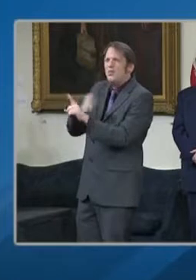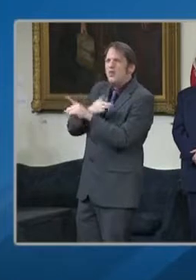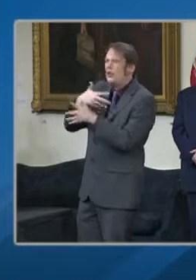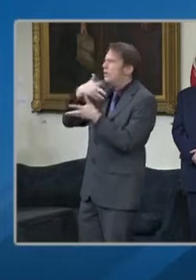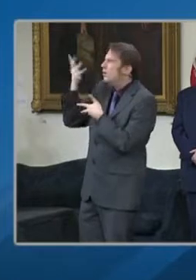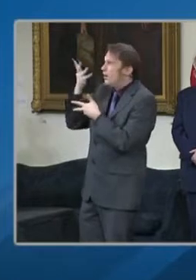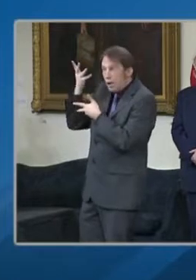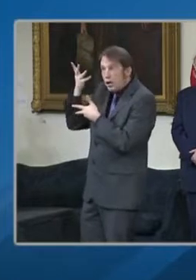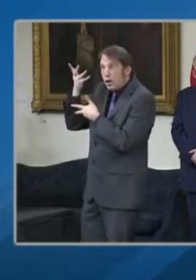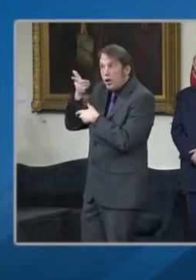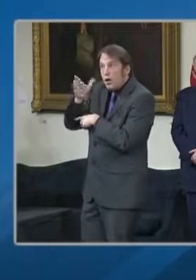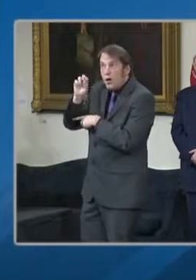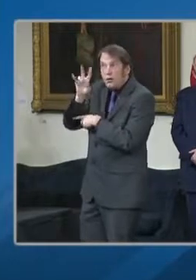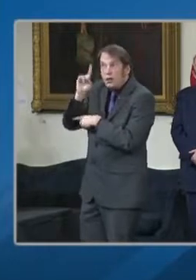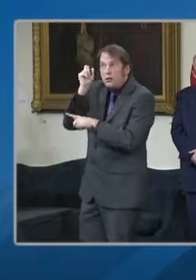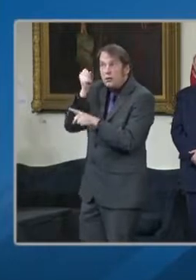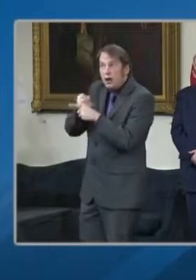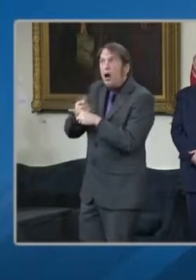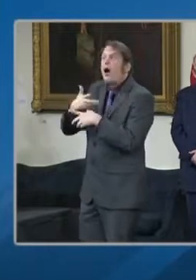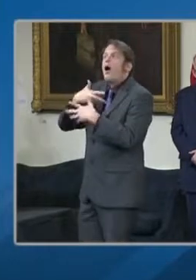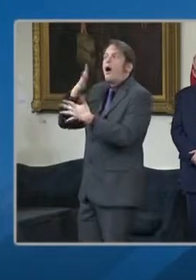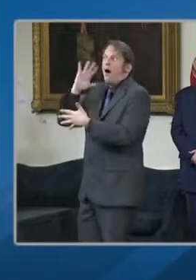important goal. Thank you very much.